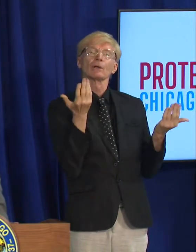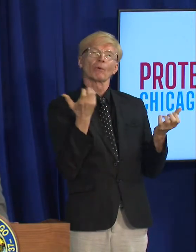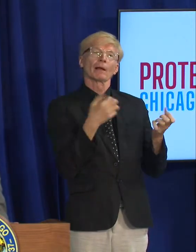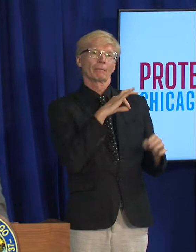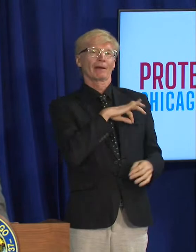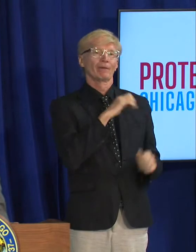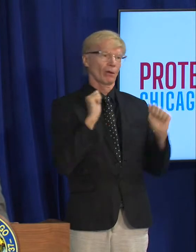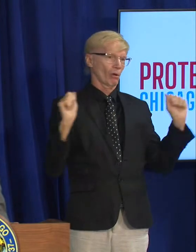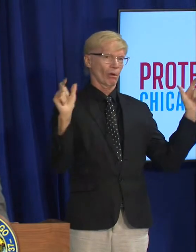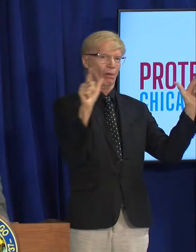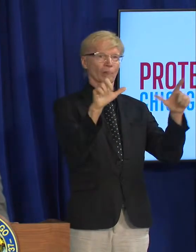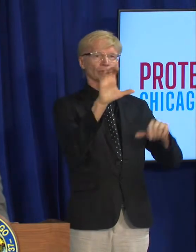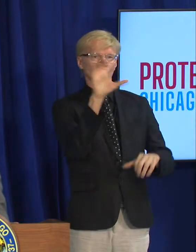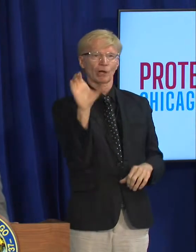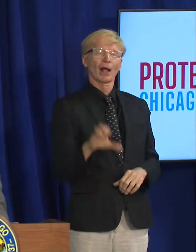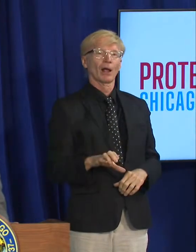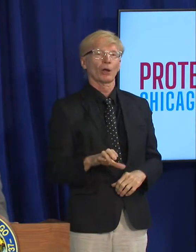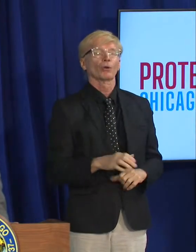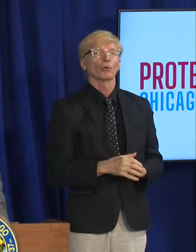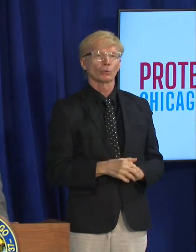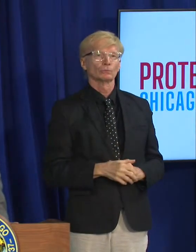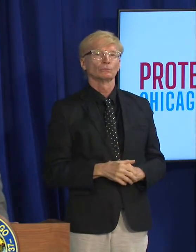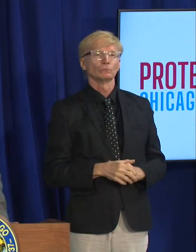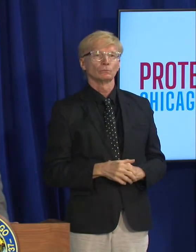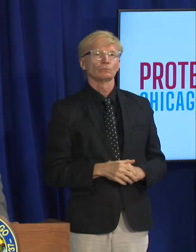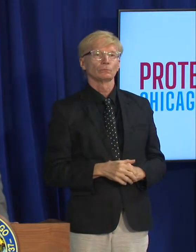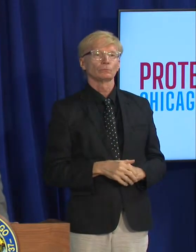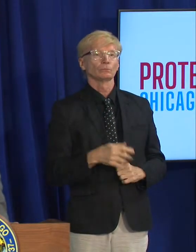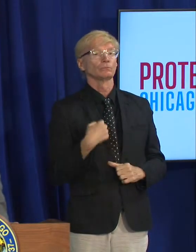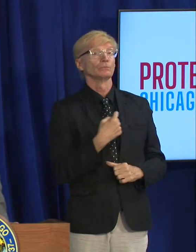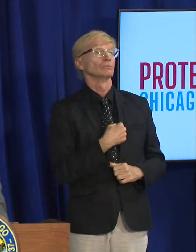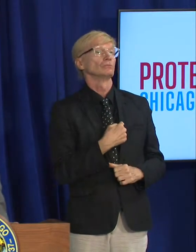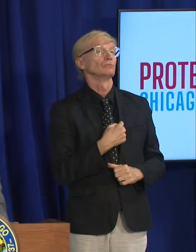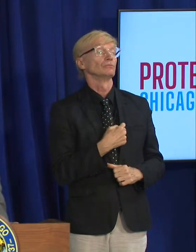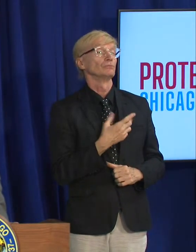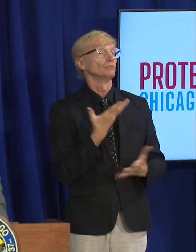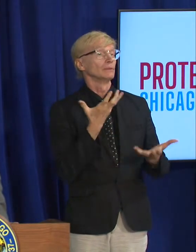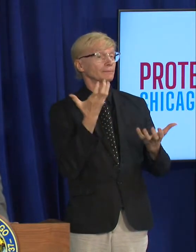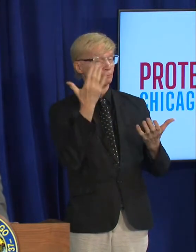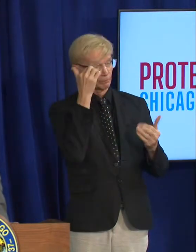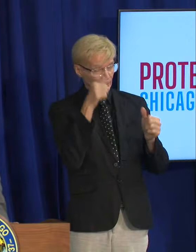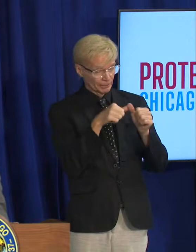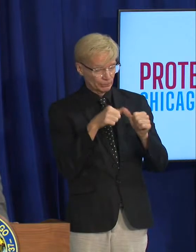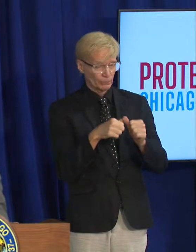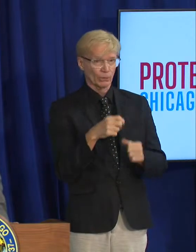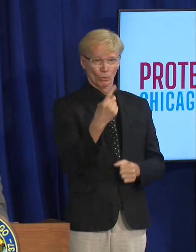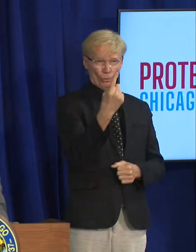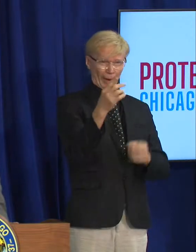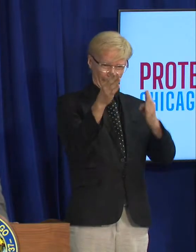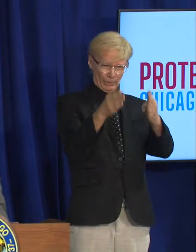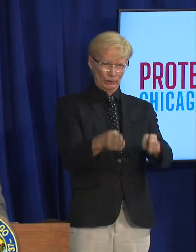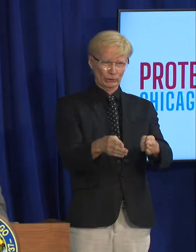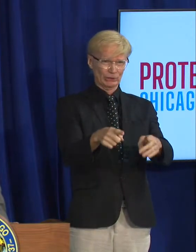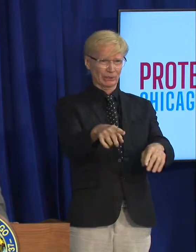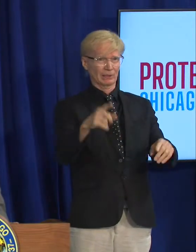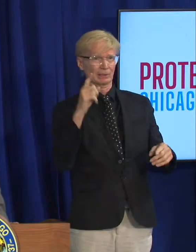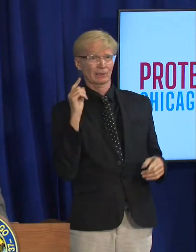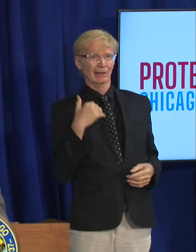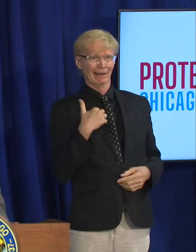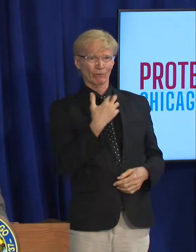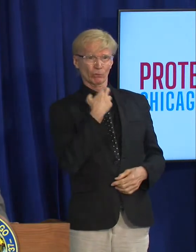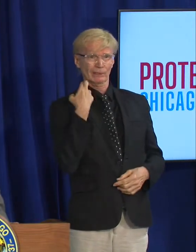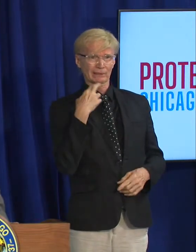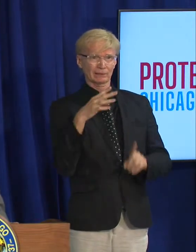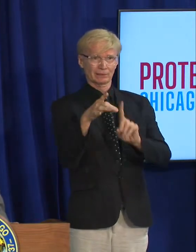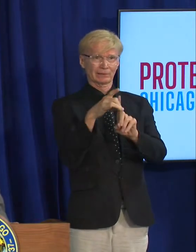benefits from its use we will remember that if there is one of us at risk for getting sick from this virus